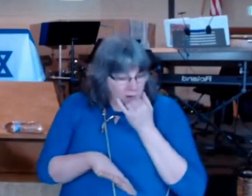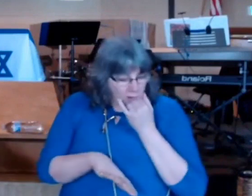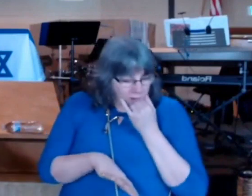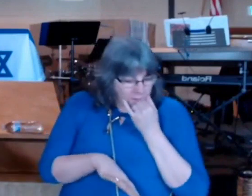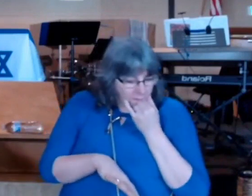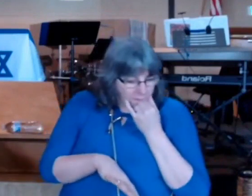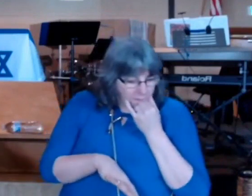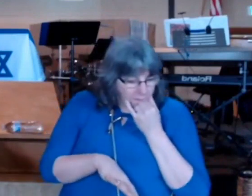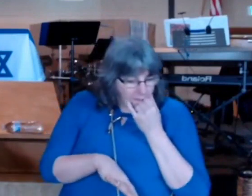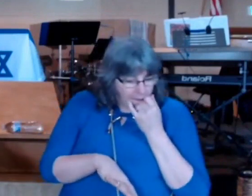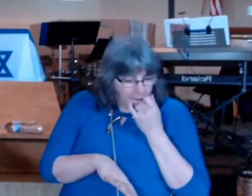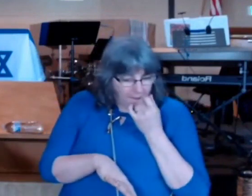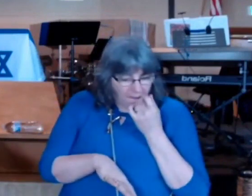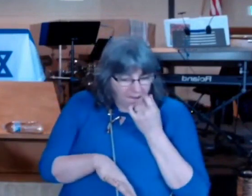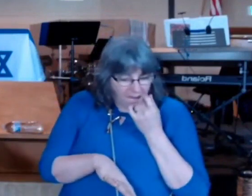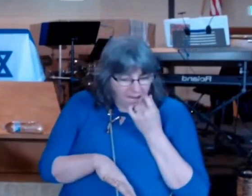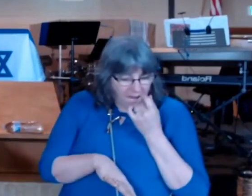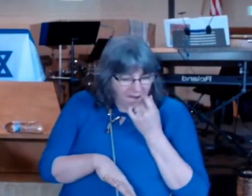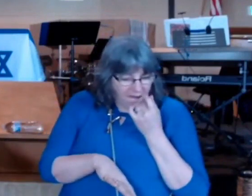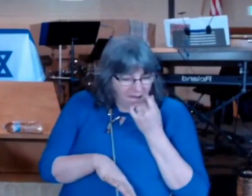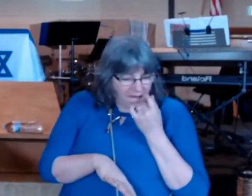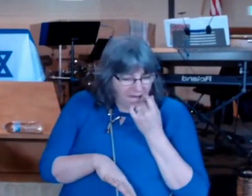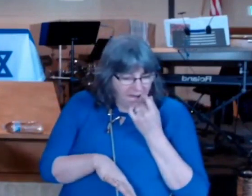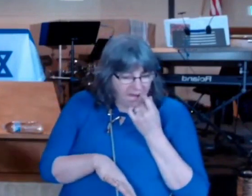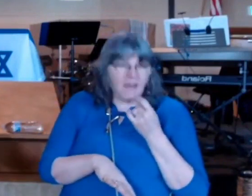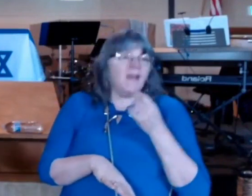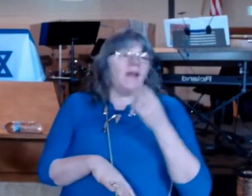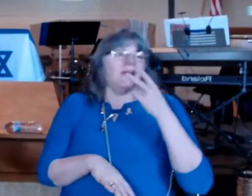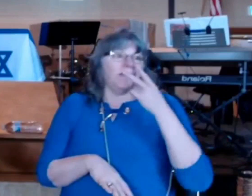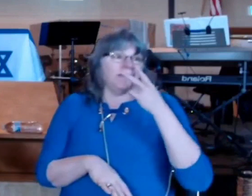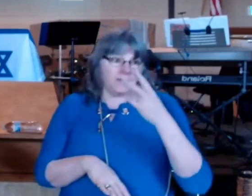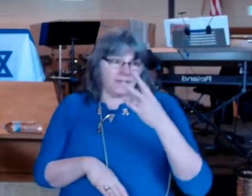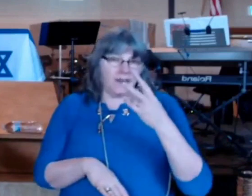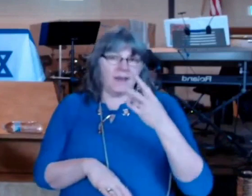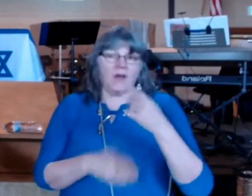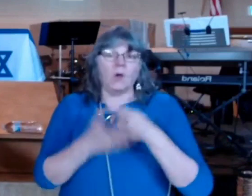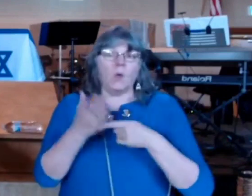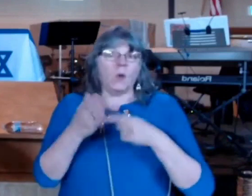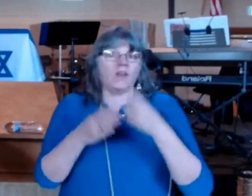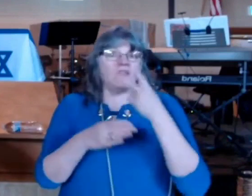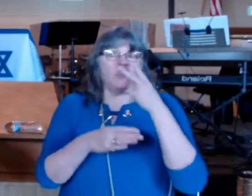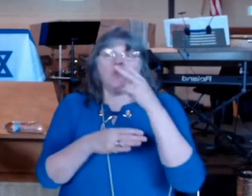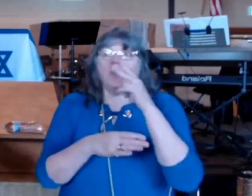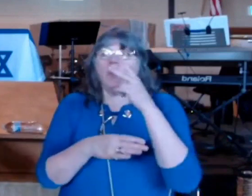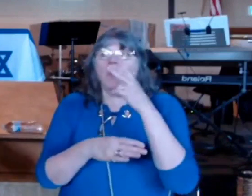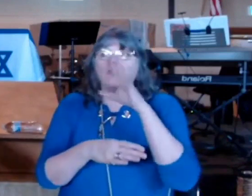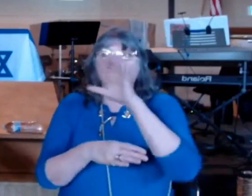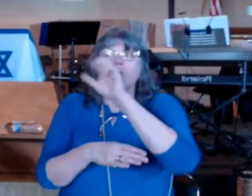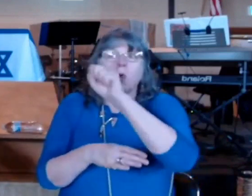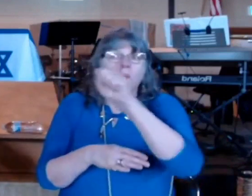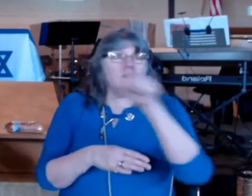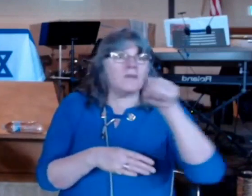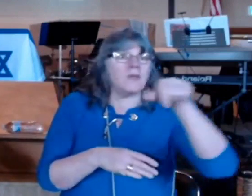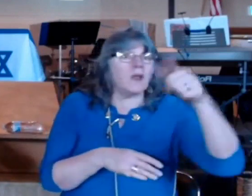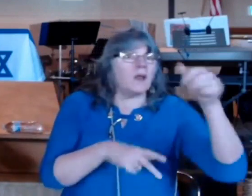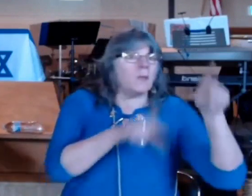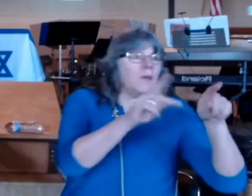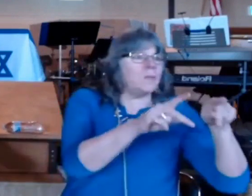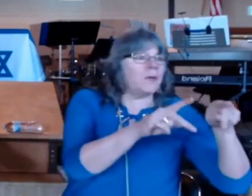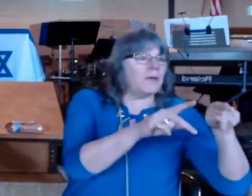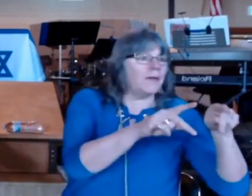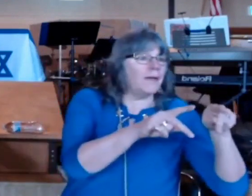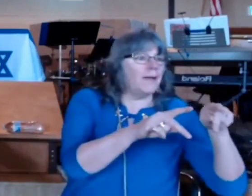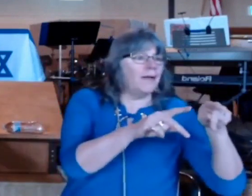your own faults and blemishes well we need this especially at the time of Passover we have to find it right one